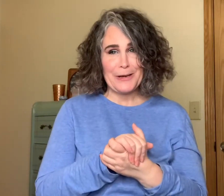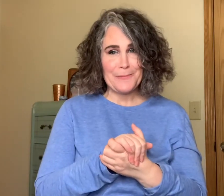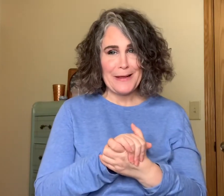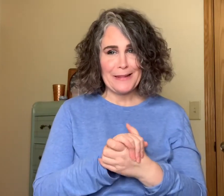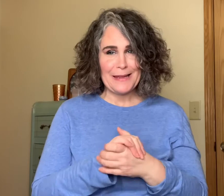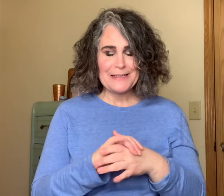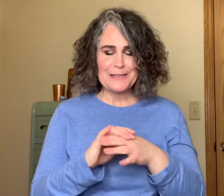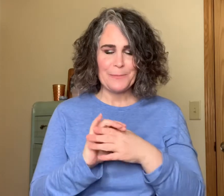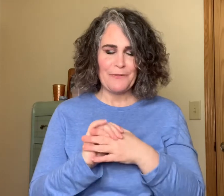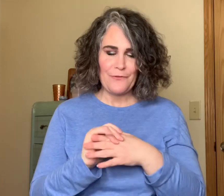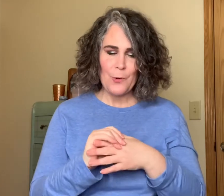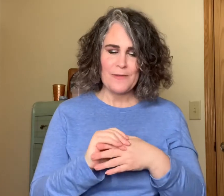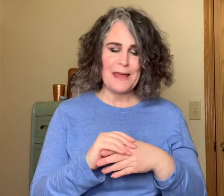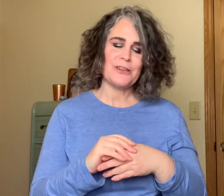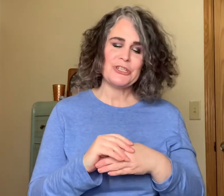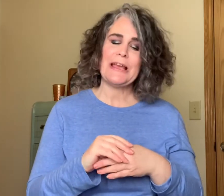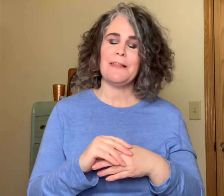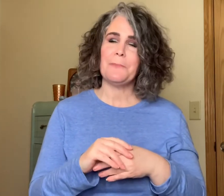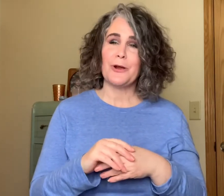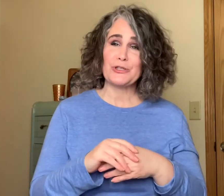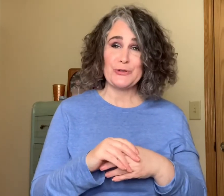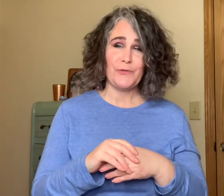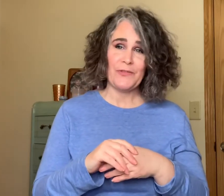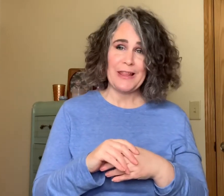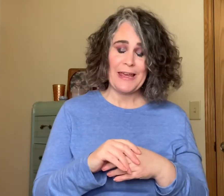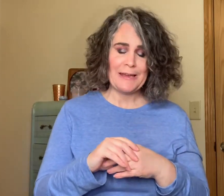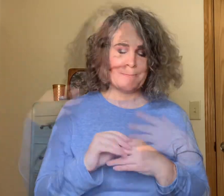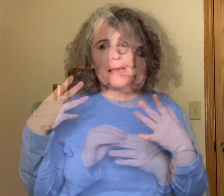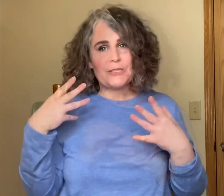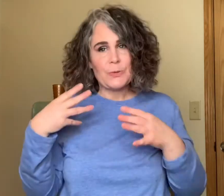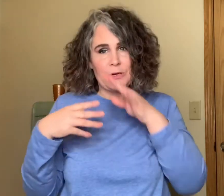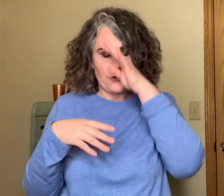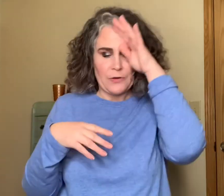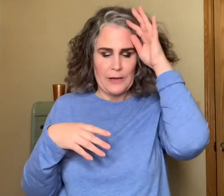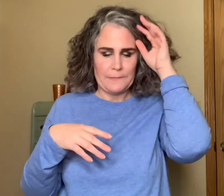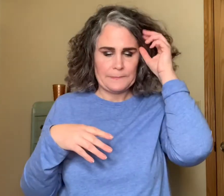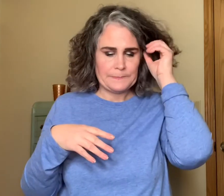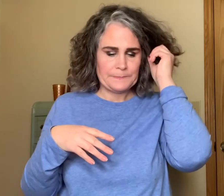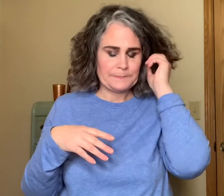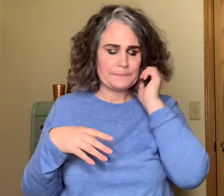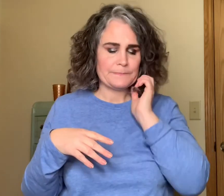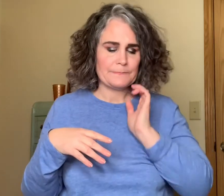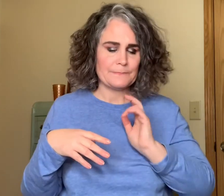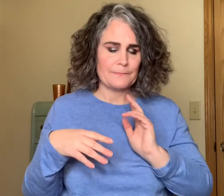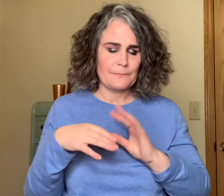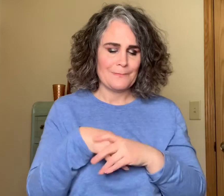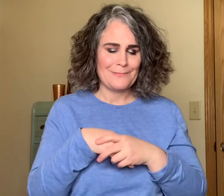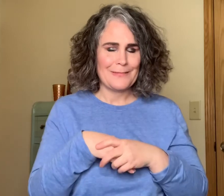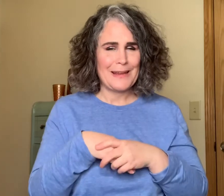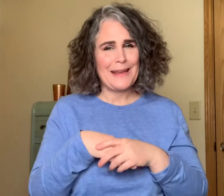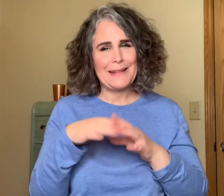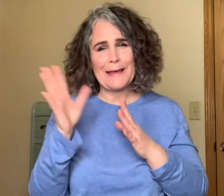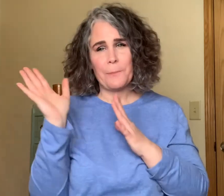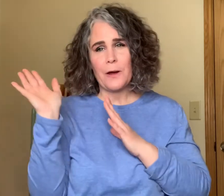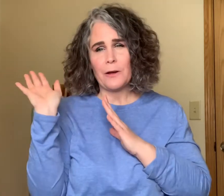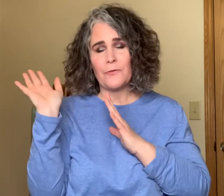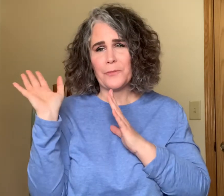on my list before that is Chalamar Souffle I just want to try it and that bottle from